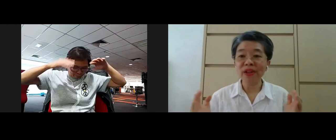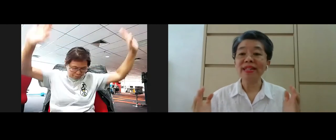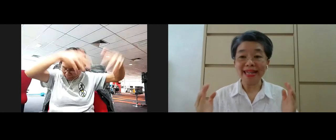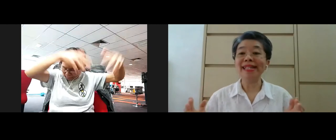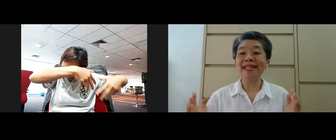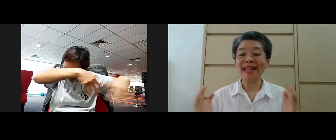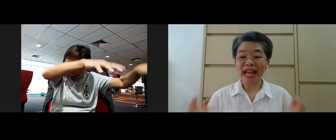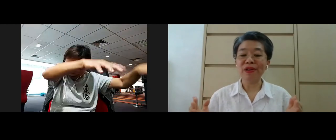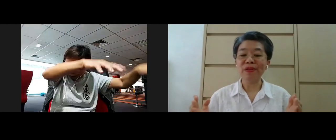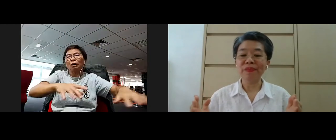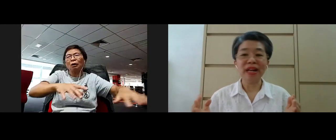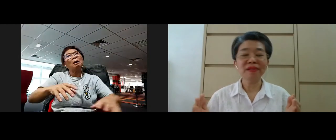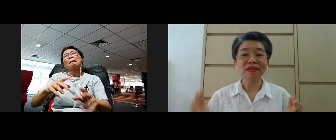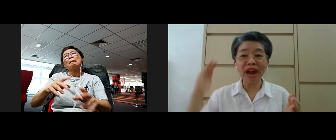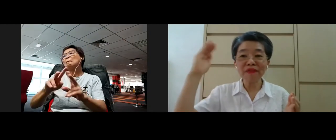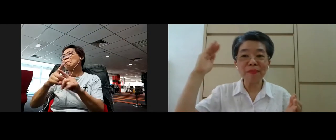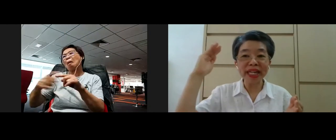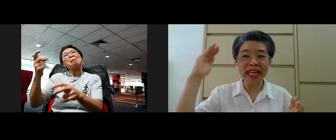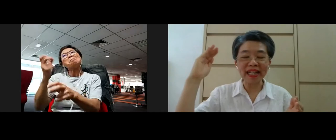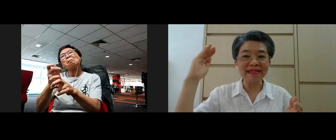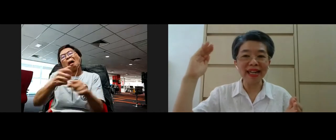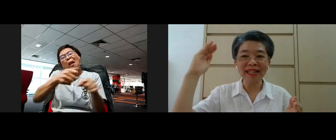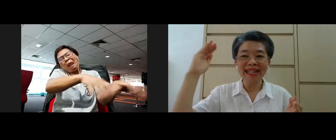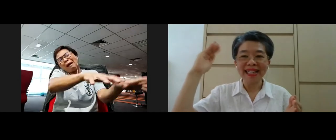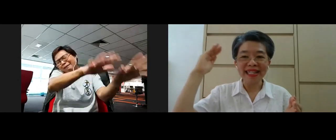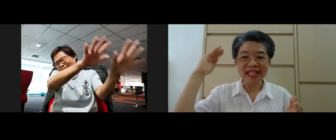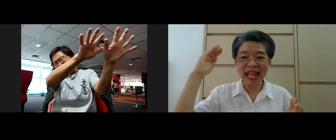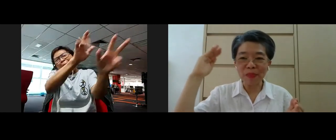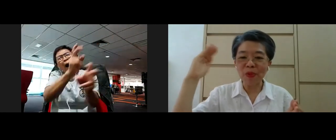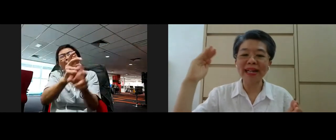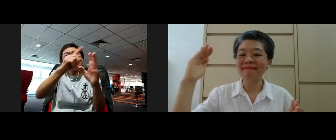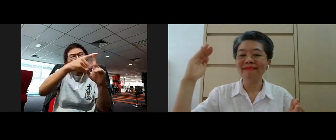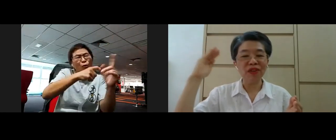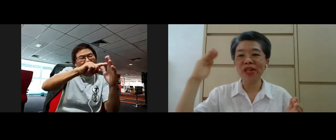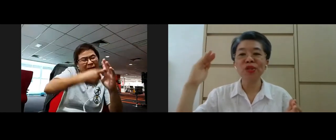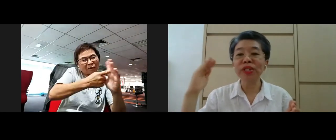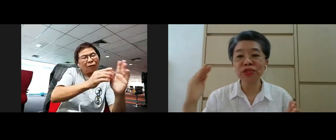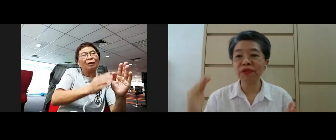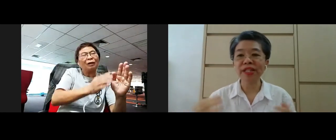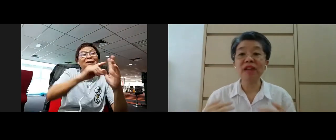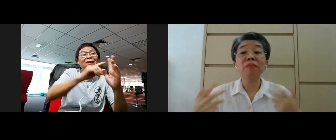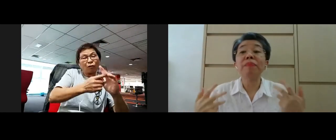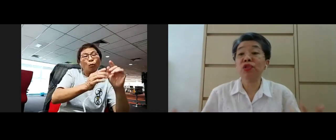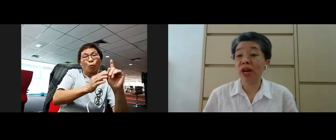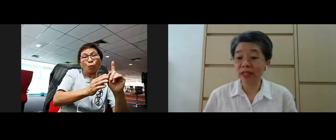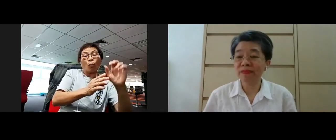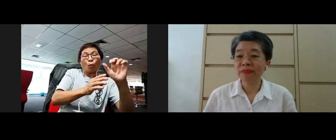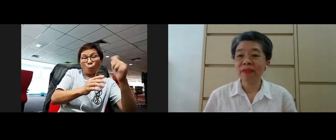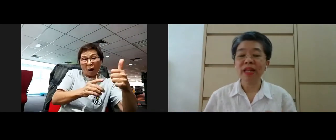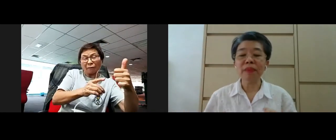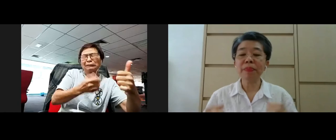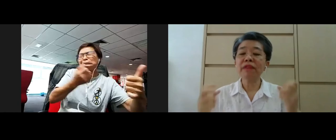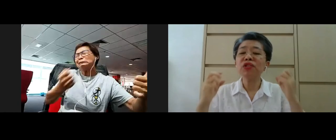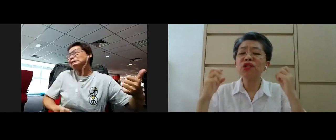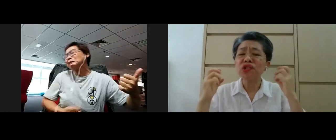is not easy at all right from beginning the step one the first noble truth itself people struggle